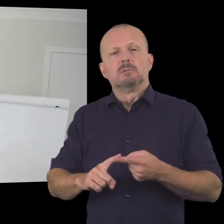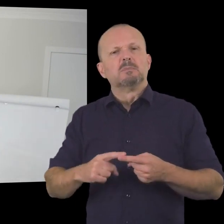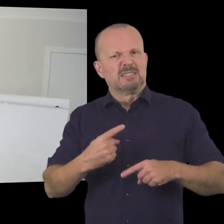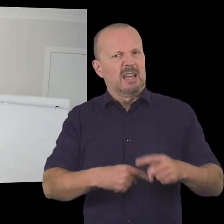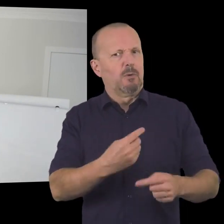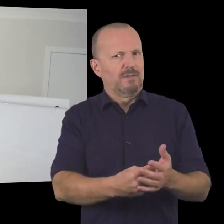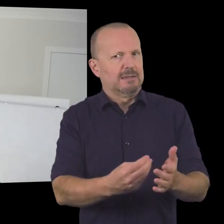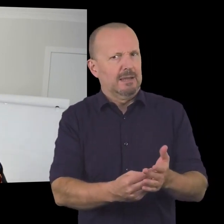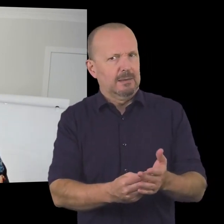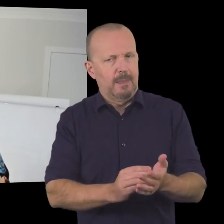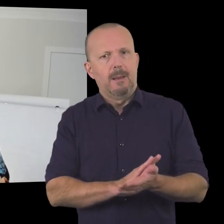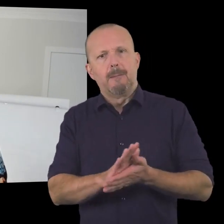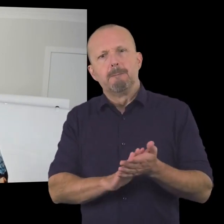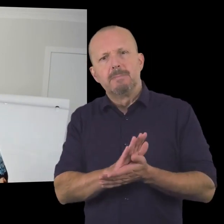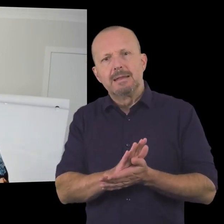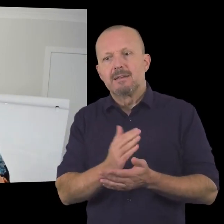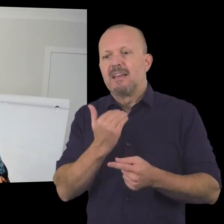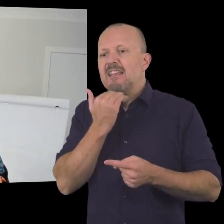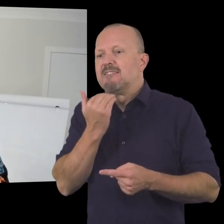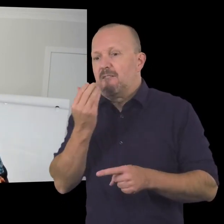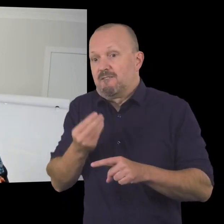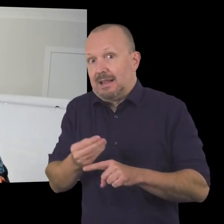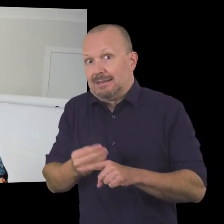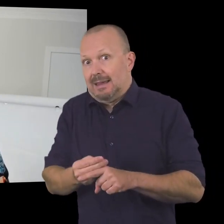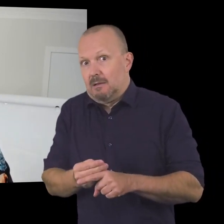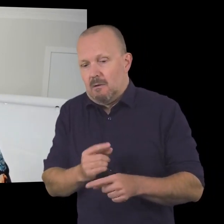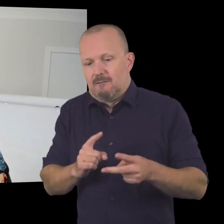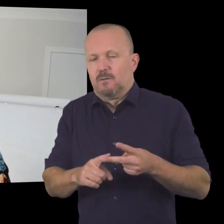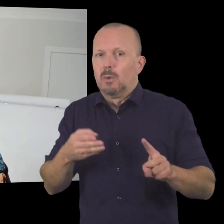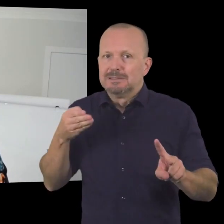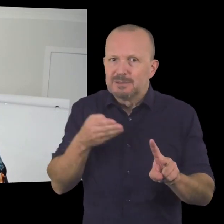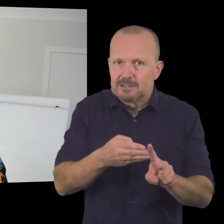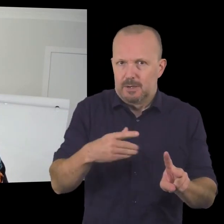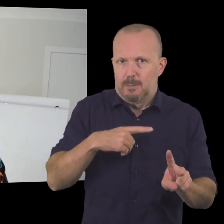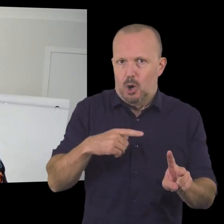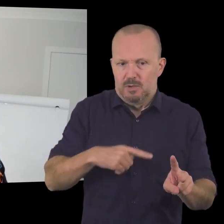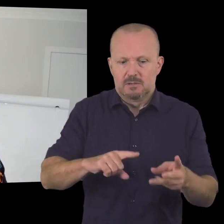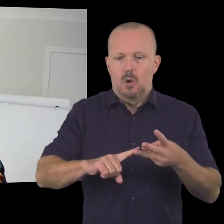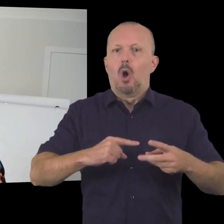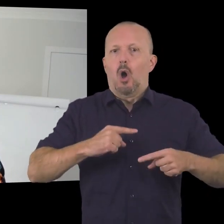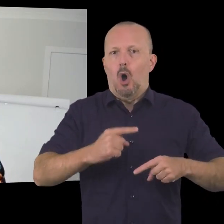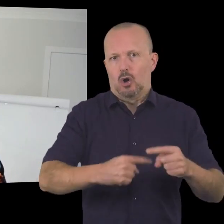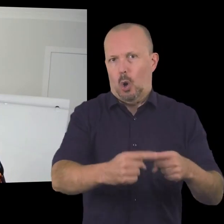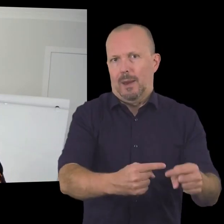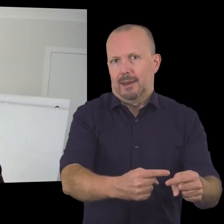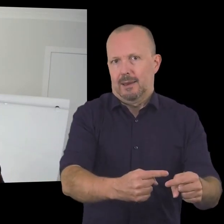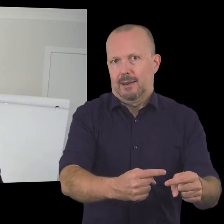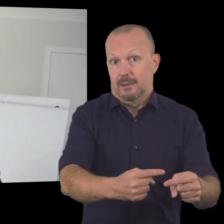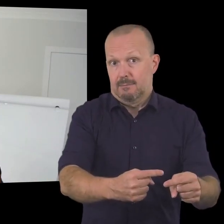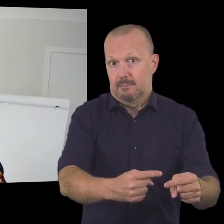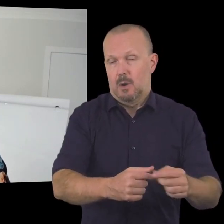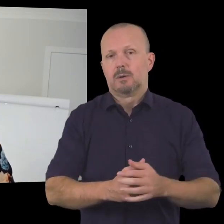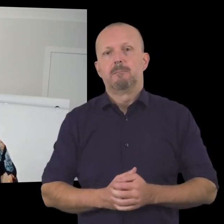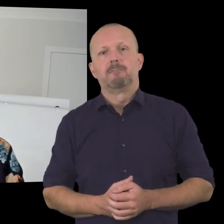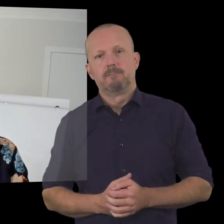just going to repeat that definition one more time so sustainable funding when i talk about it i'm talking about to have enough funds for a specific purpose